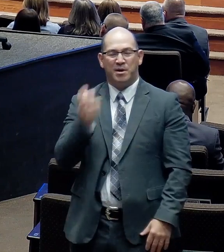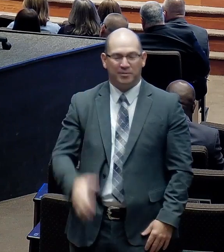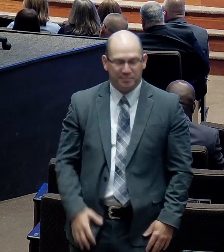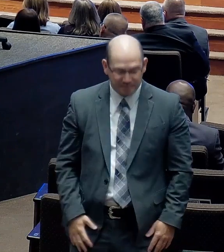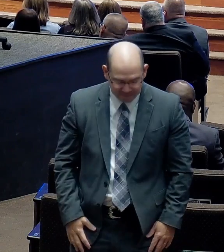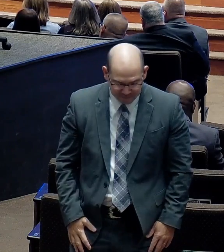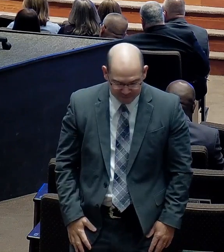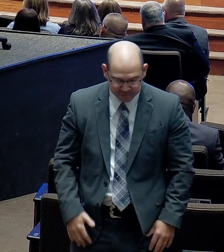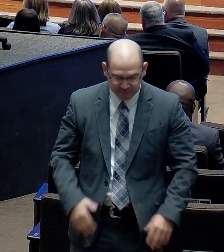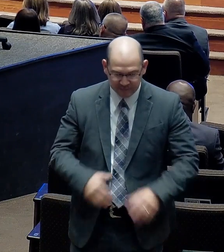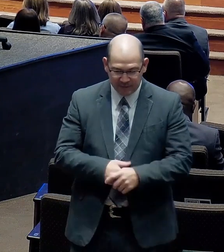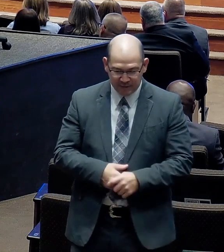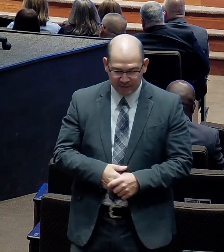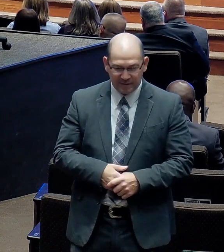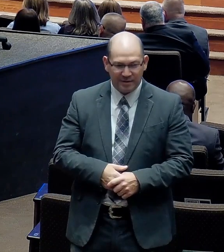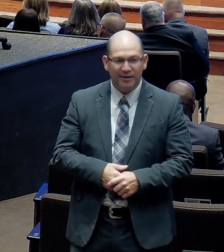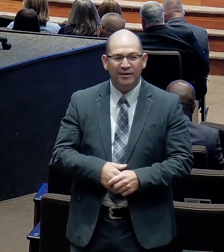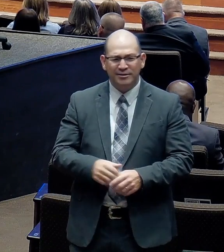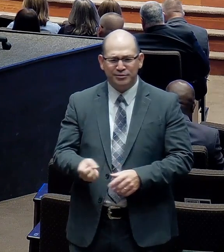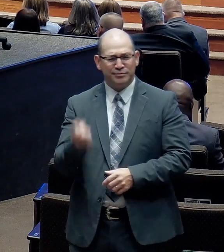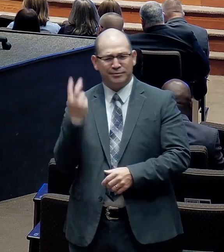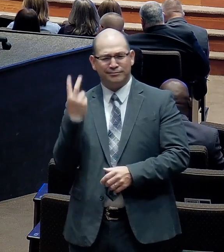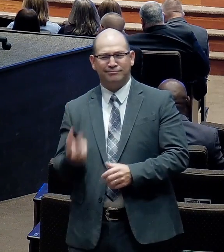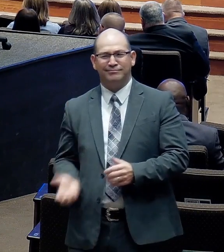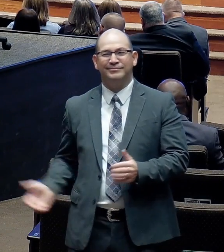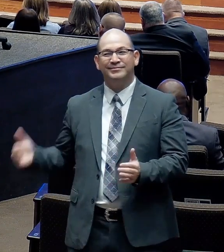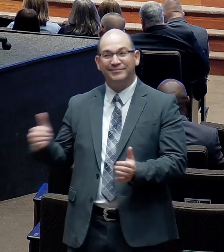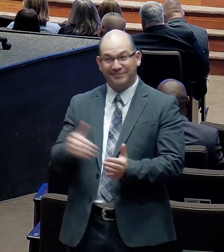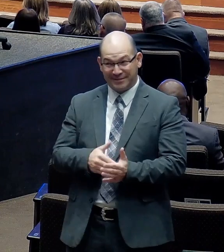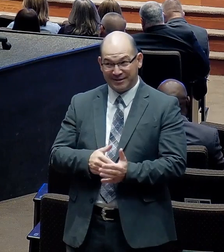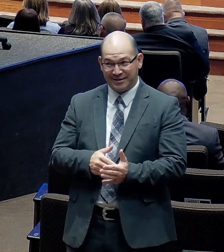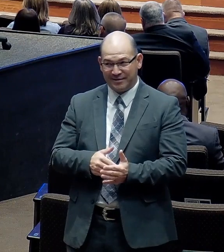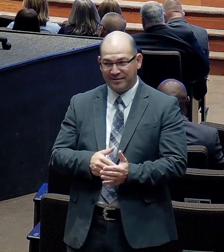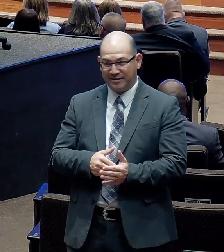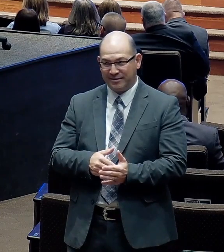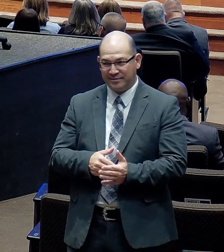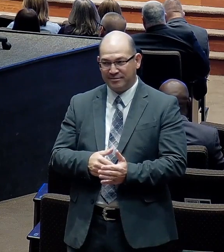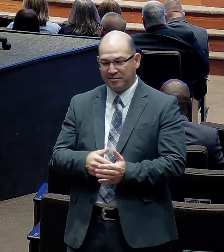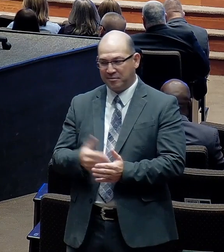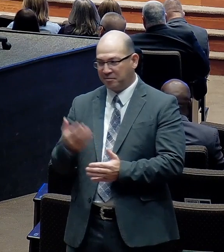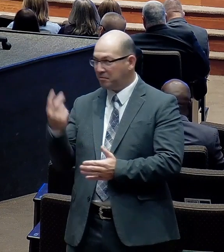take another look. Let's look around us. I'll never forget.